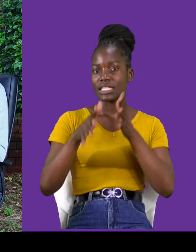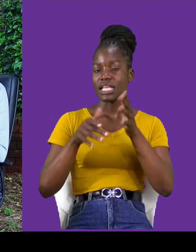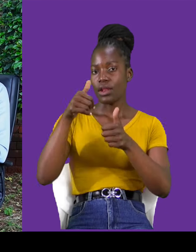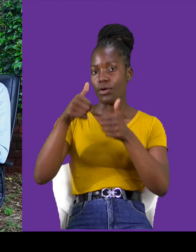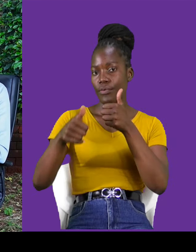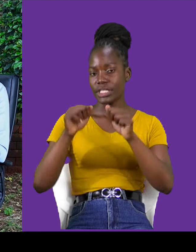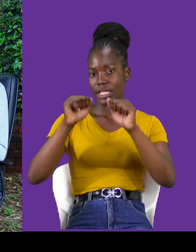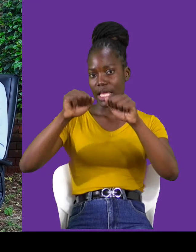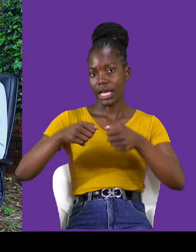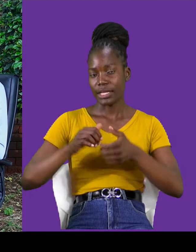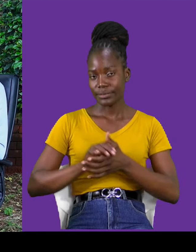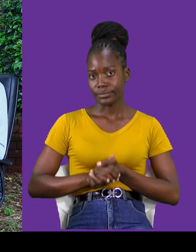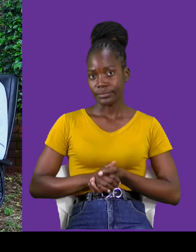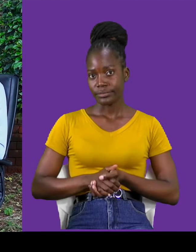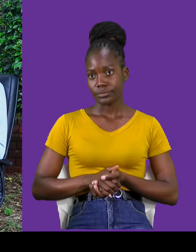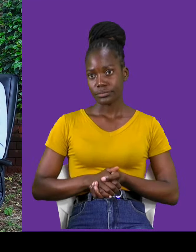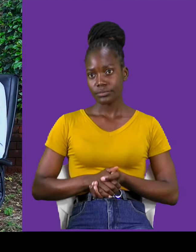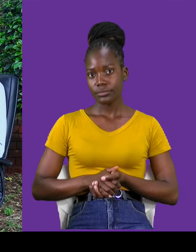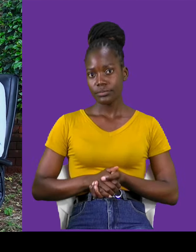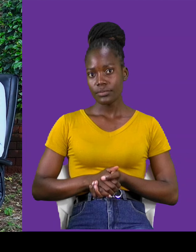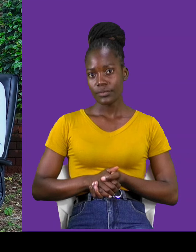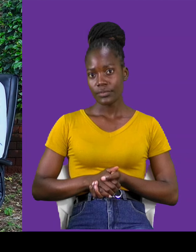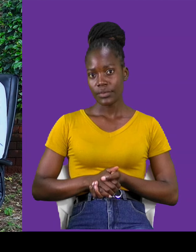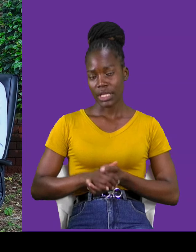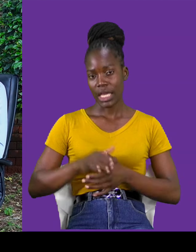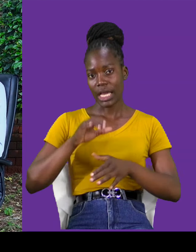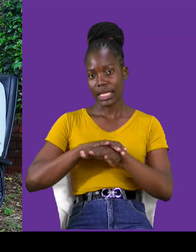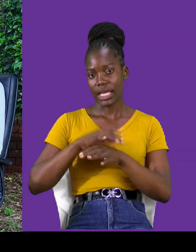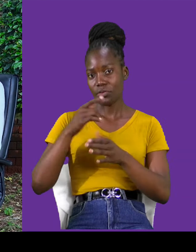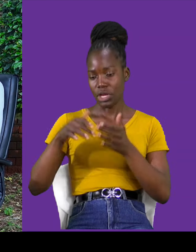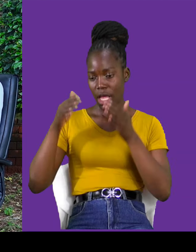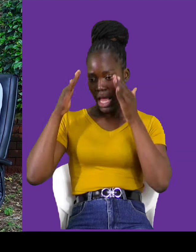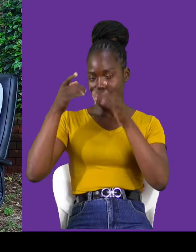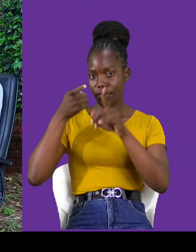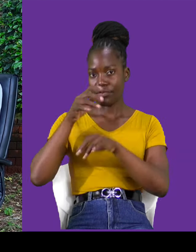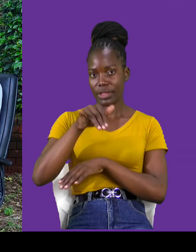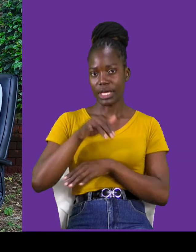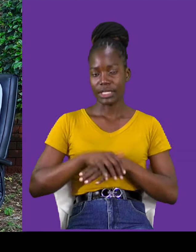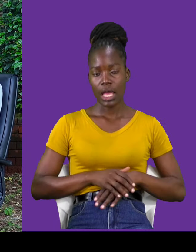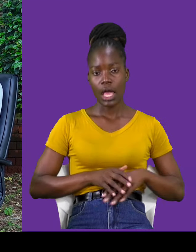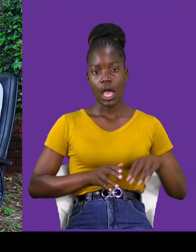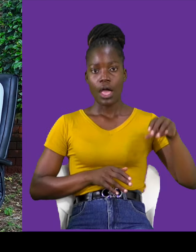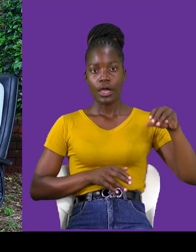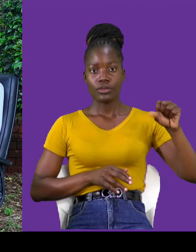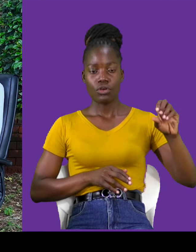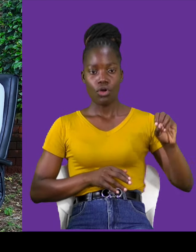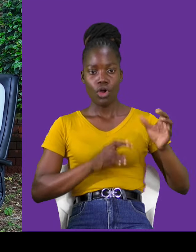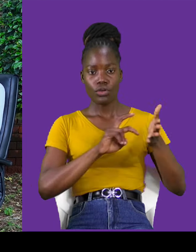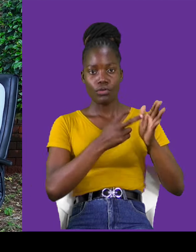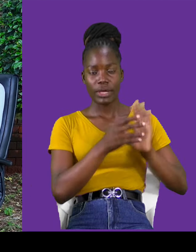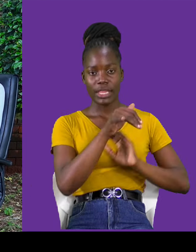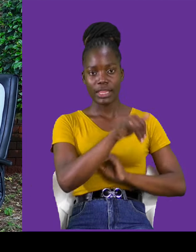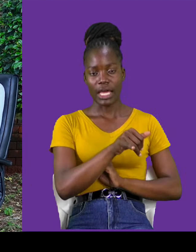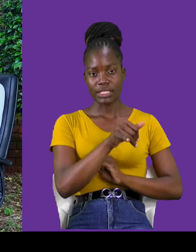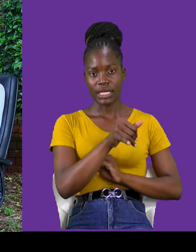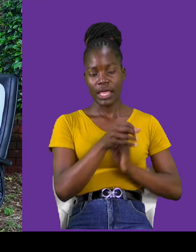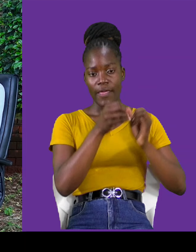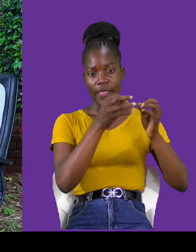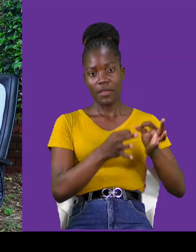really get attention from you. So, do you mean that if, like, nimenoki mse pale,